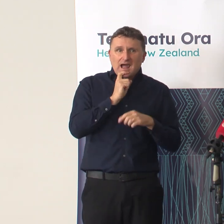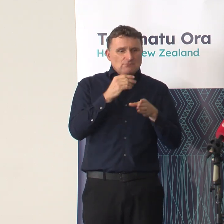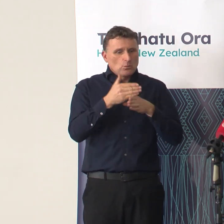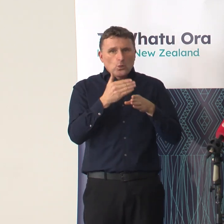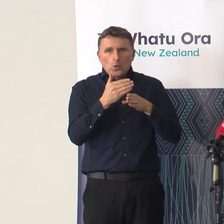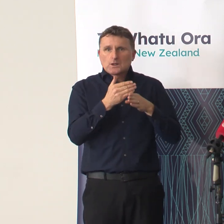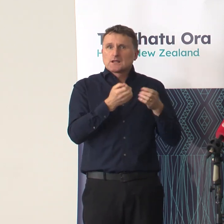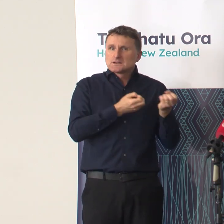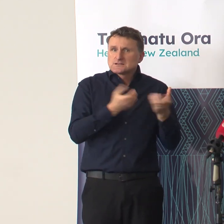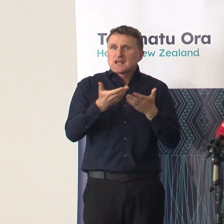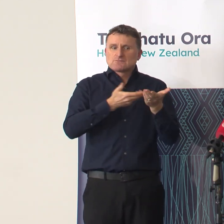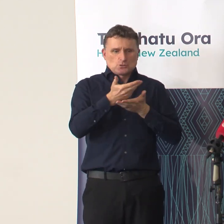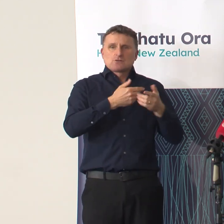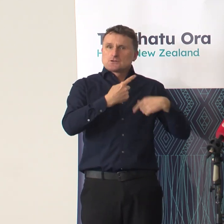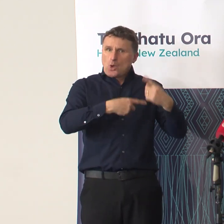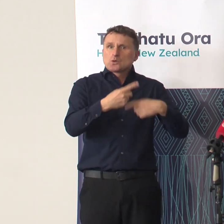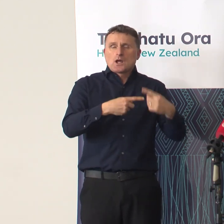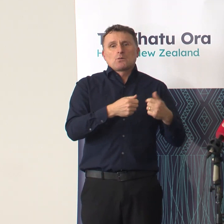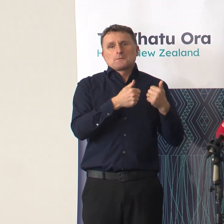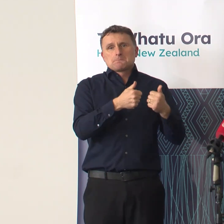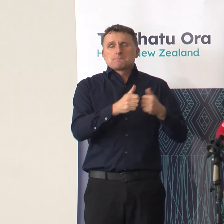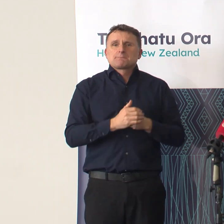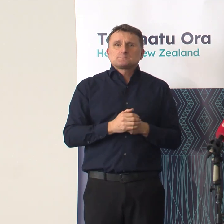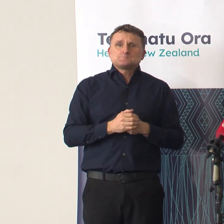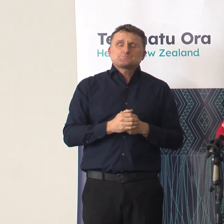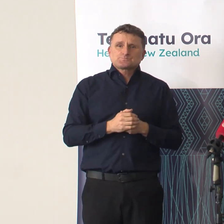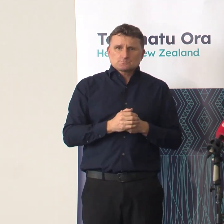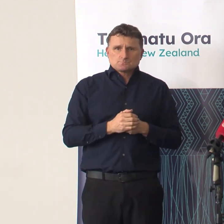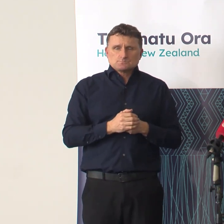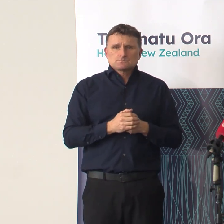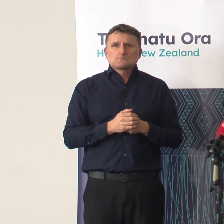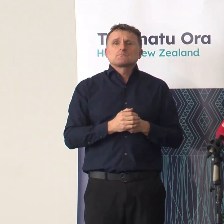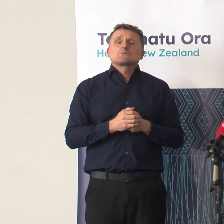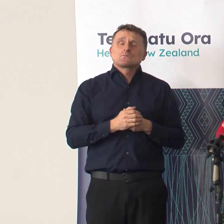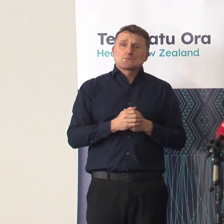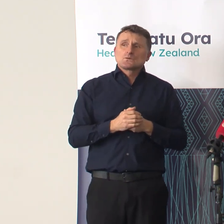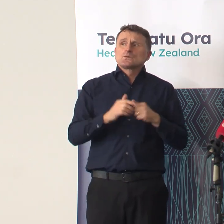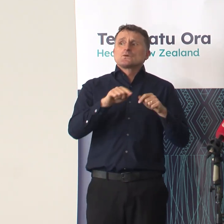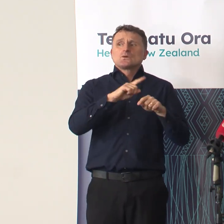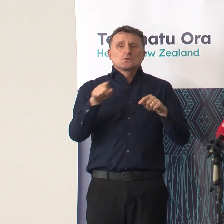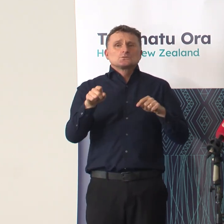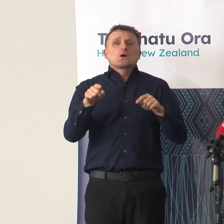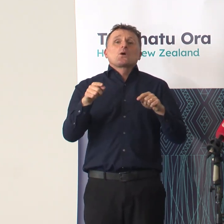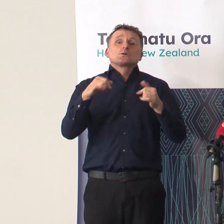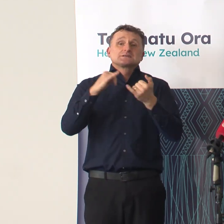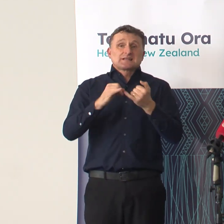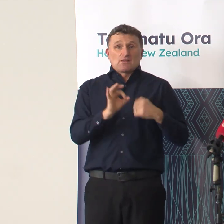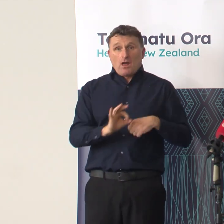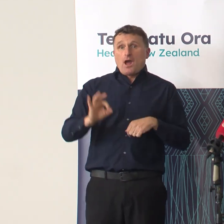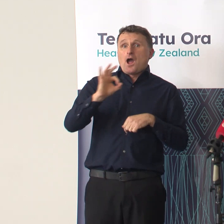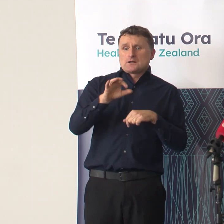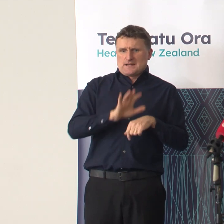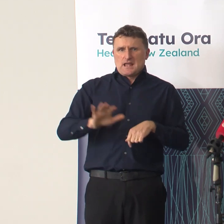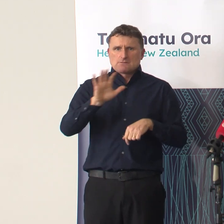be delivered by these services. Across Te Waipaunamu and planned care cases are continuing where